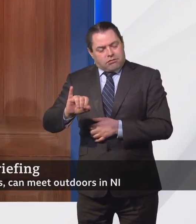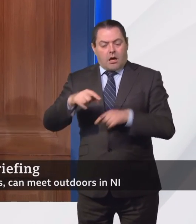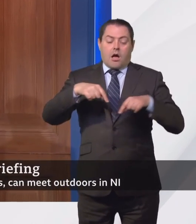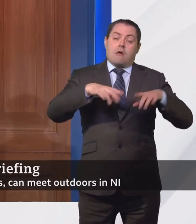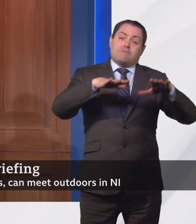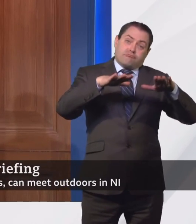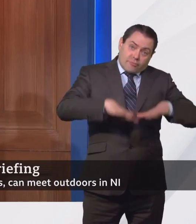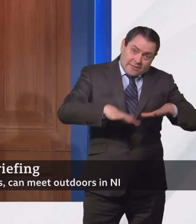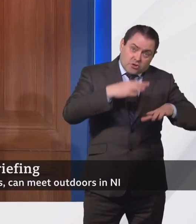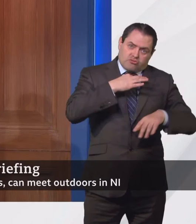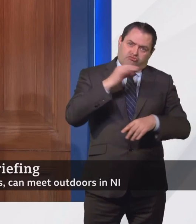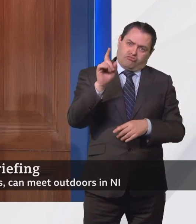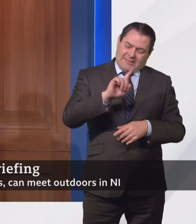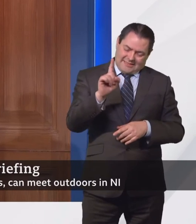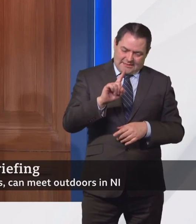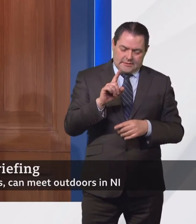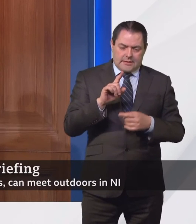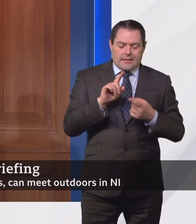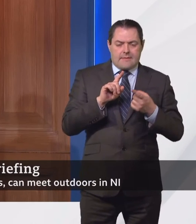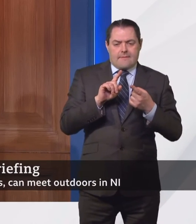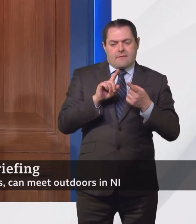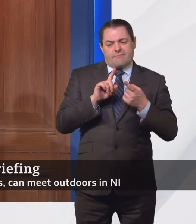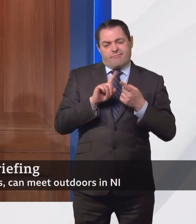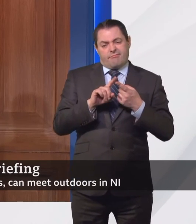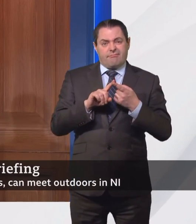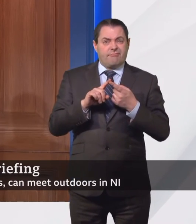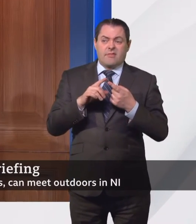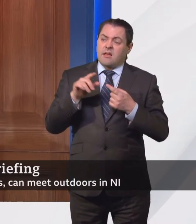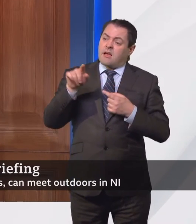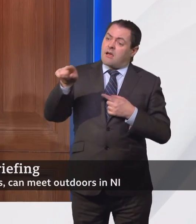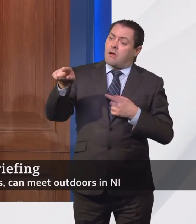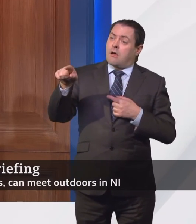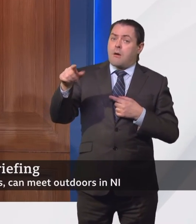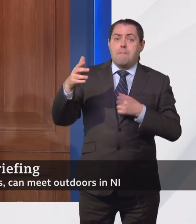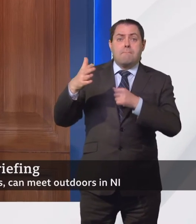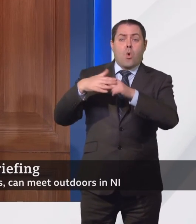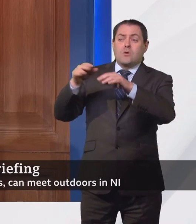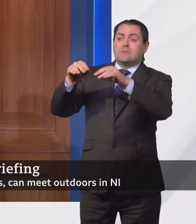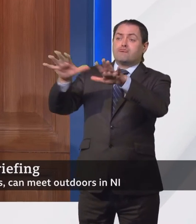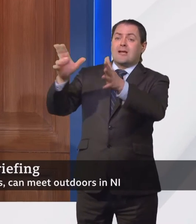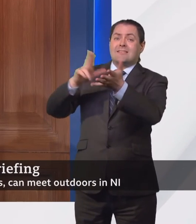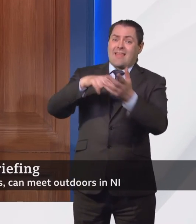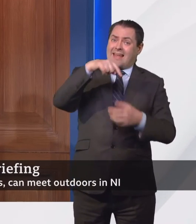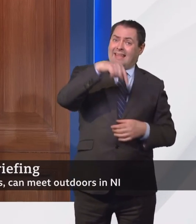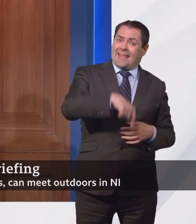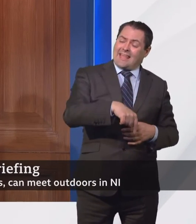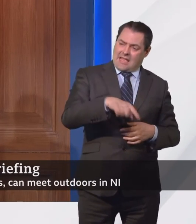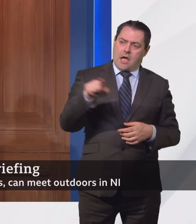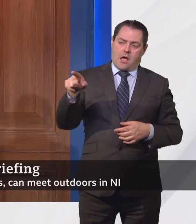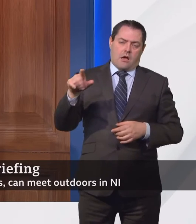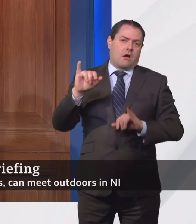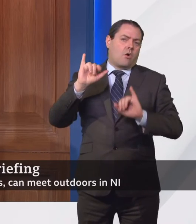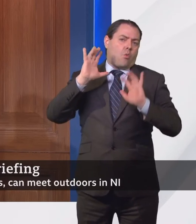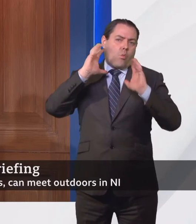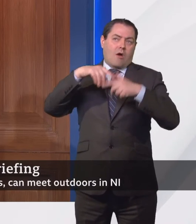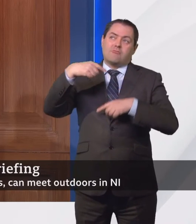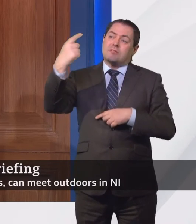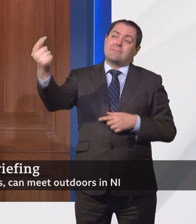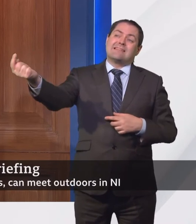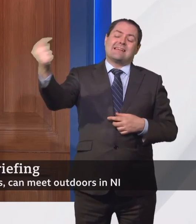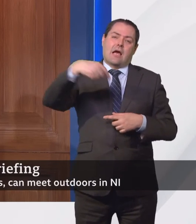risks. There's always a higher risk. If any country has got a higher rate than you have, then there is a risk of net importation of